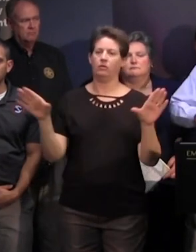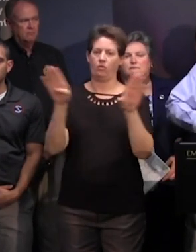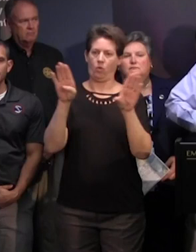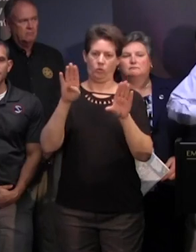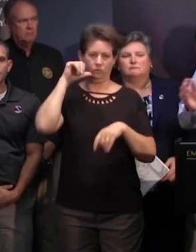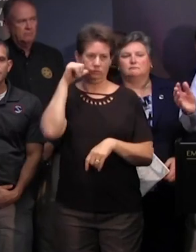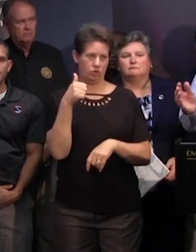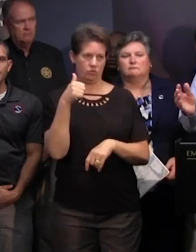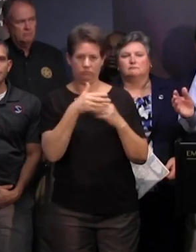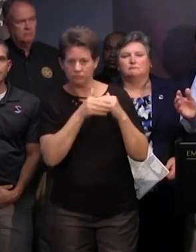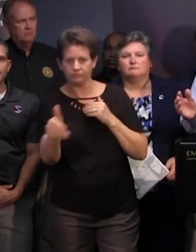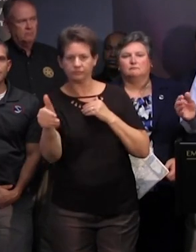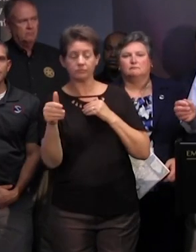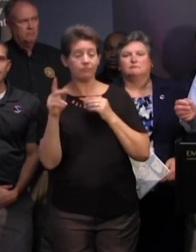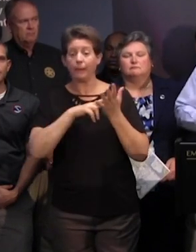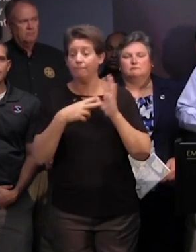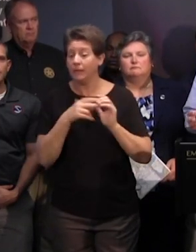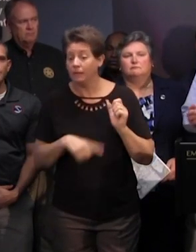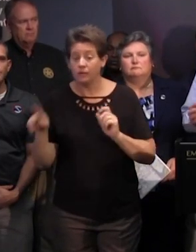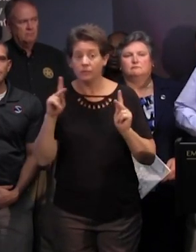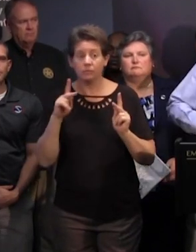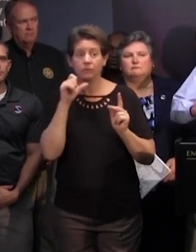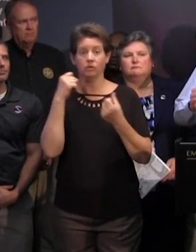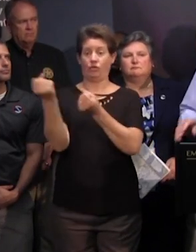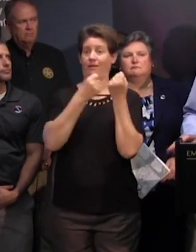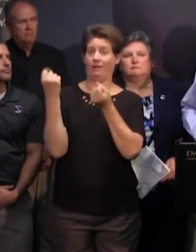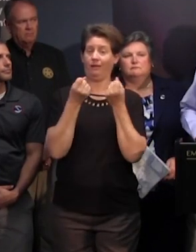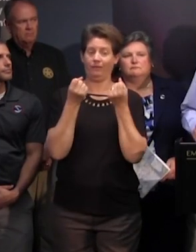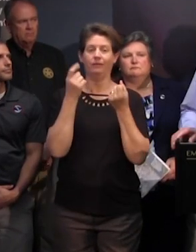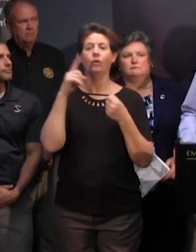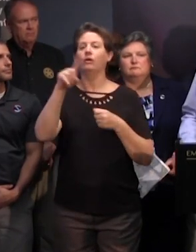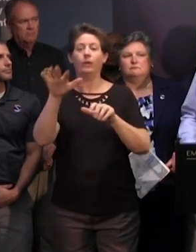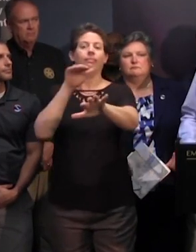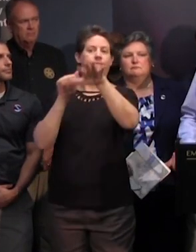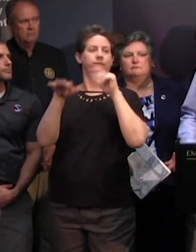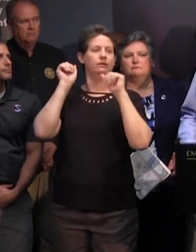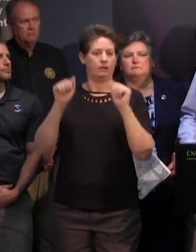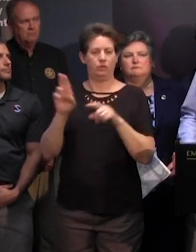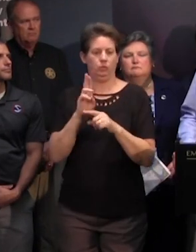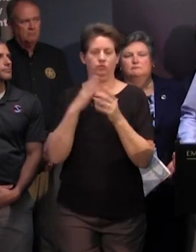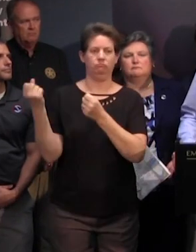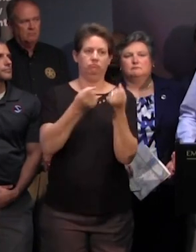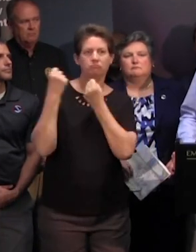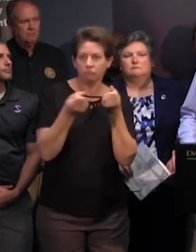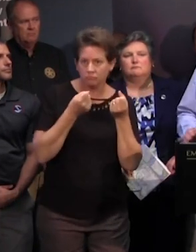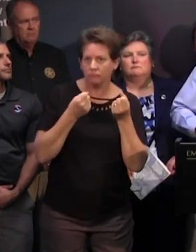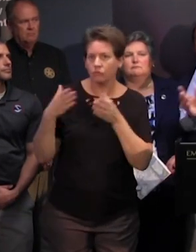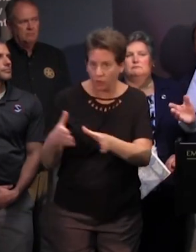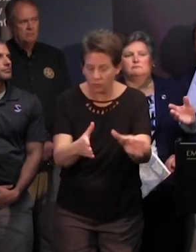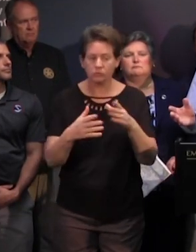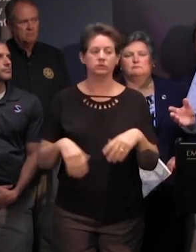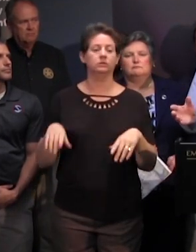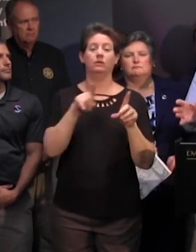tomorrow that'll keep those people off the road open the roads up for people who are evacuating the coast and also it